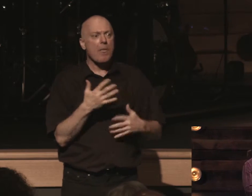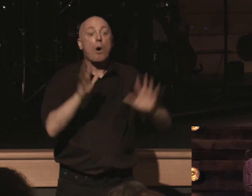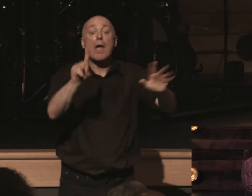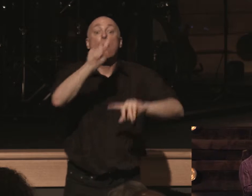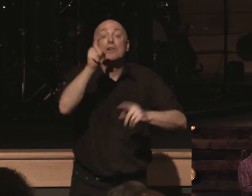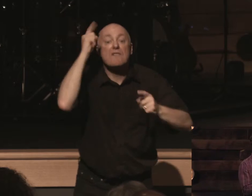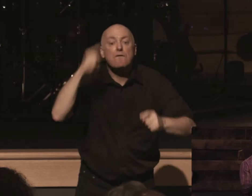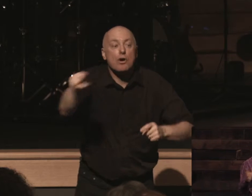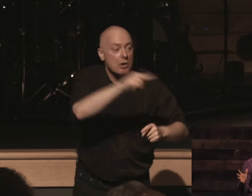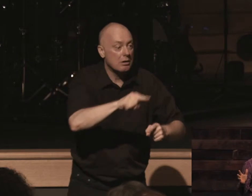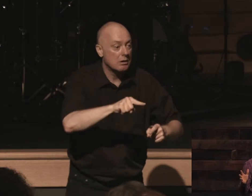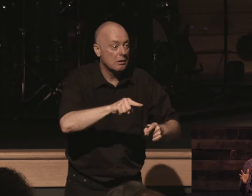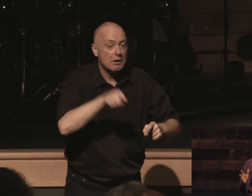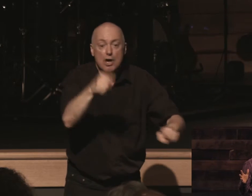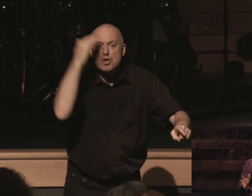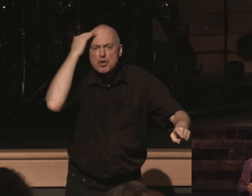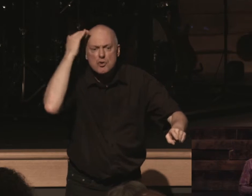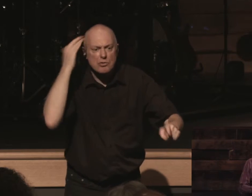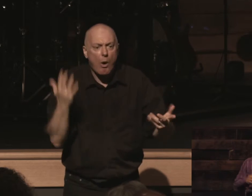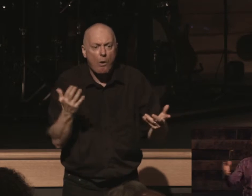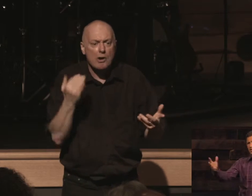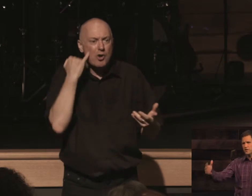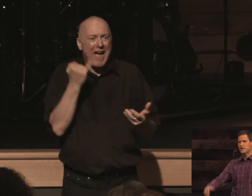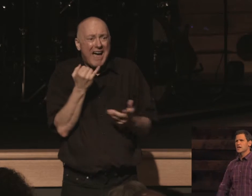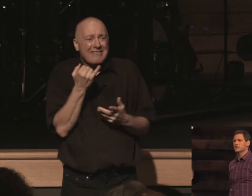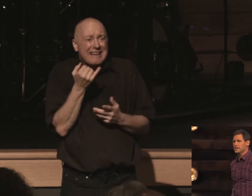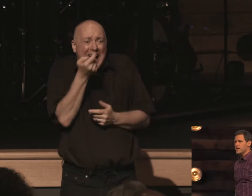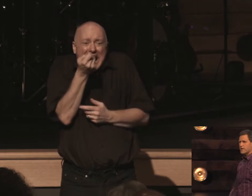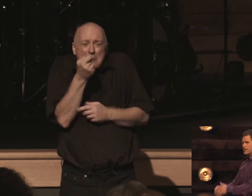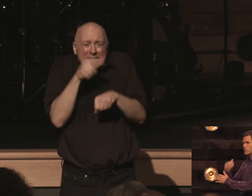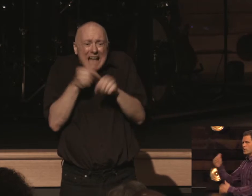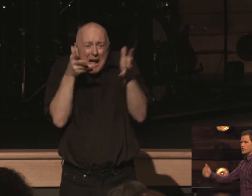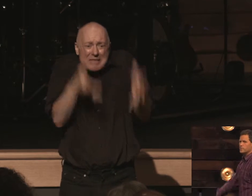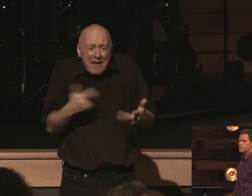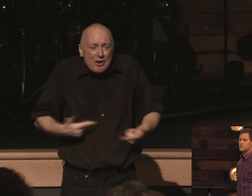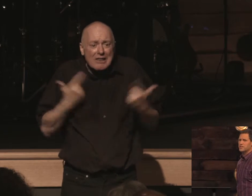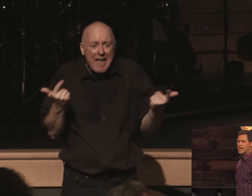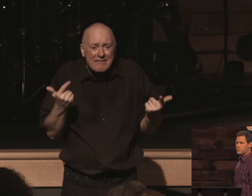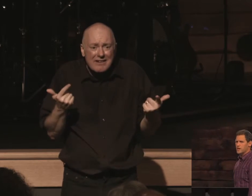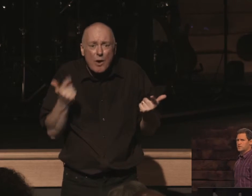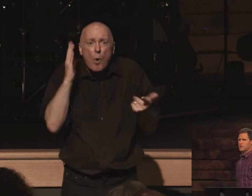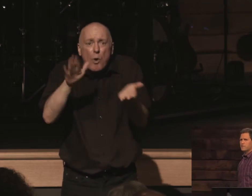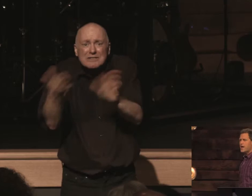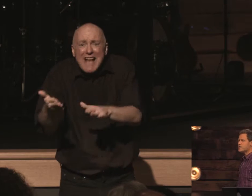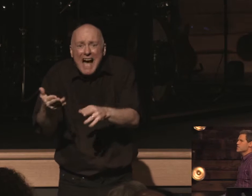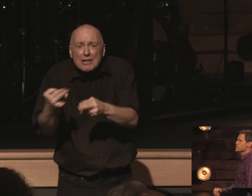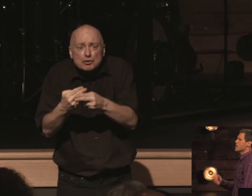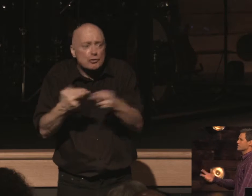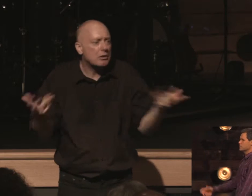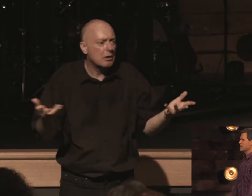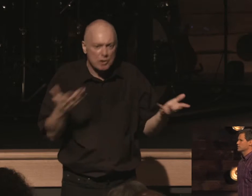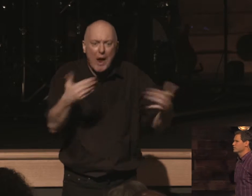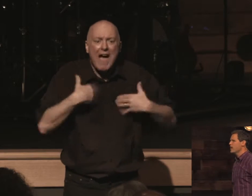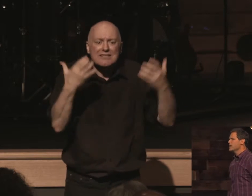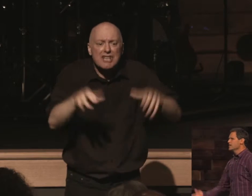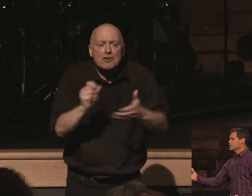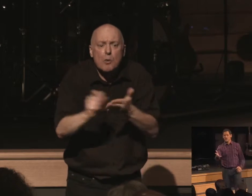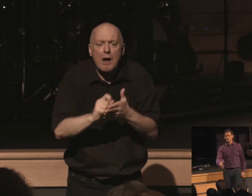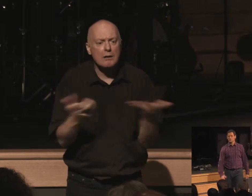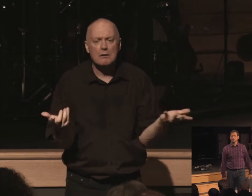question you know you have moments to live or you have a season to live and then you are going to be put to death because your faith you have the chance to write let me ask you this